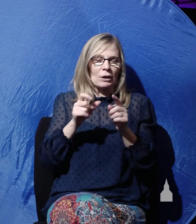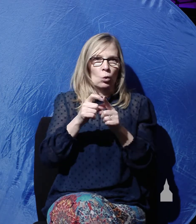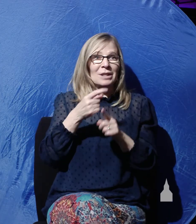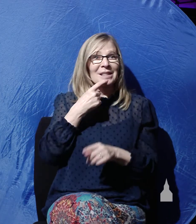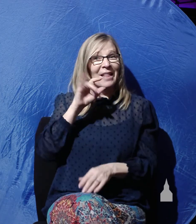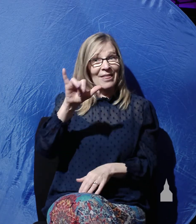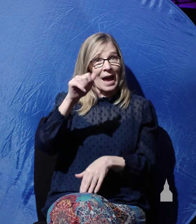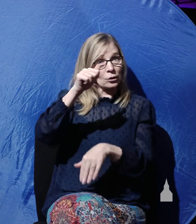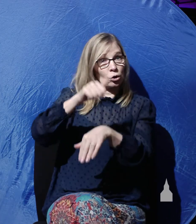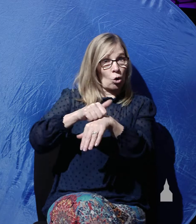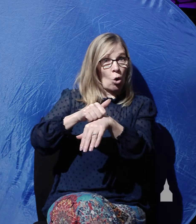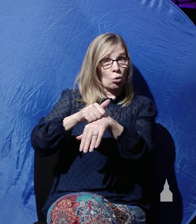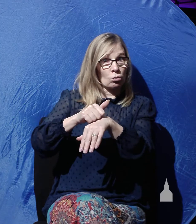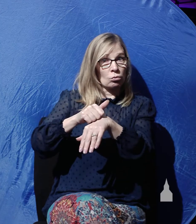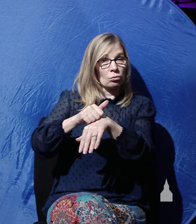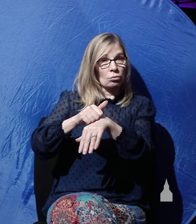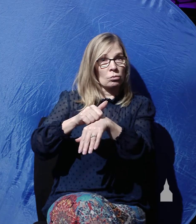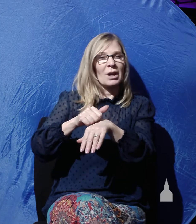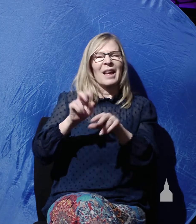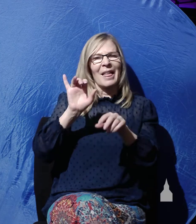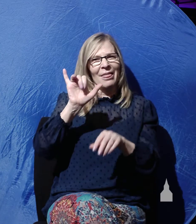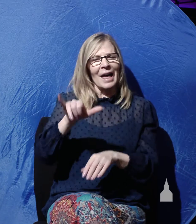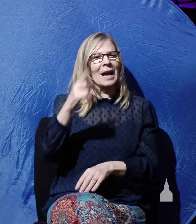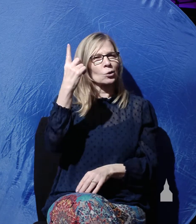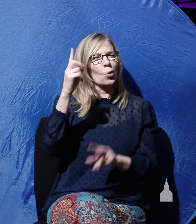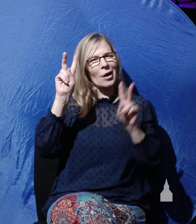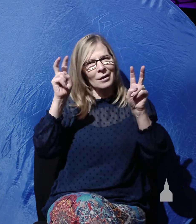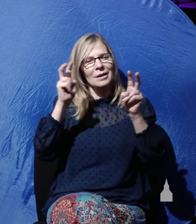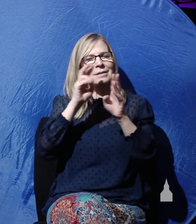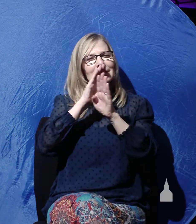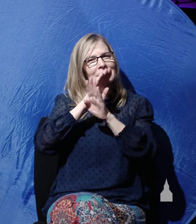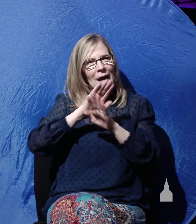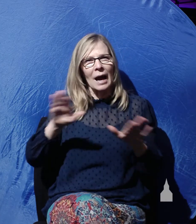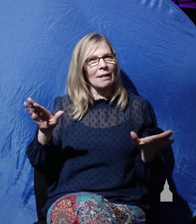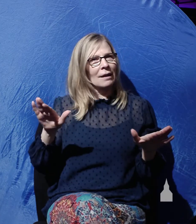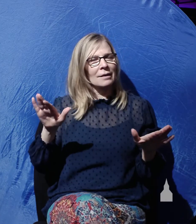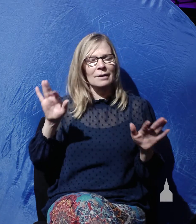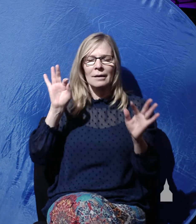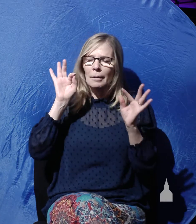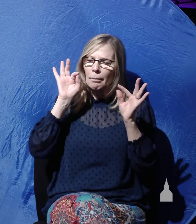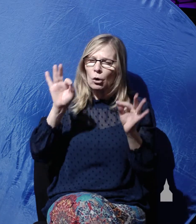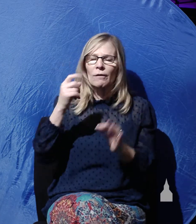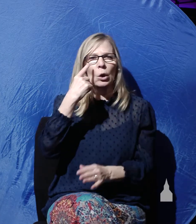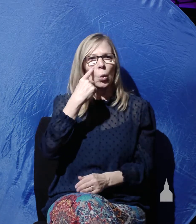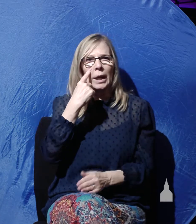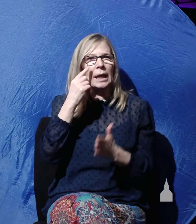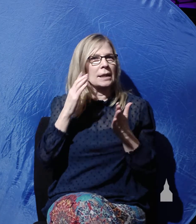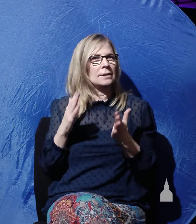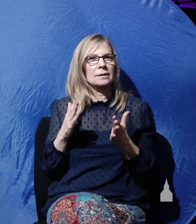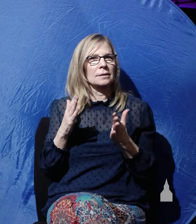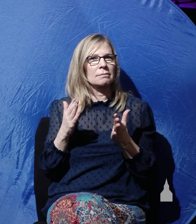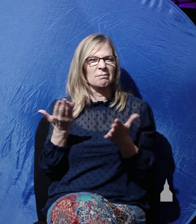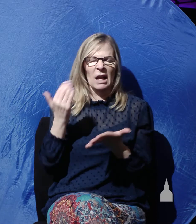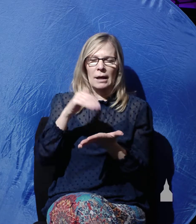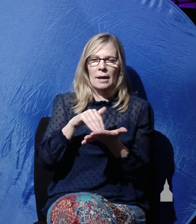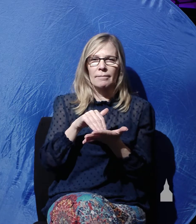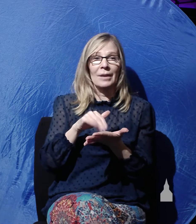is the one silent and infallible witness in the whole episode. Let me read that again. The stone